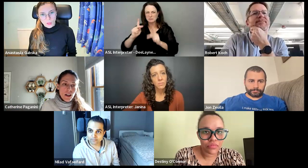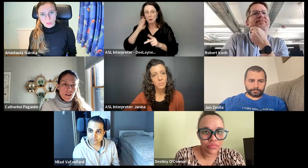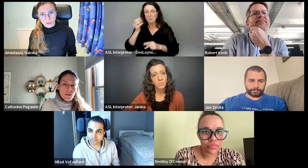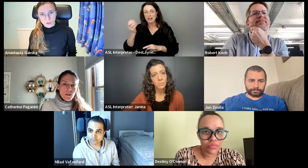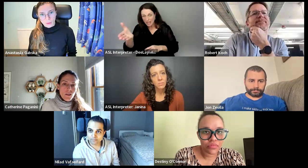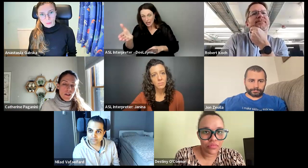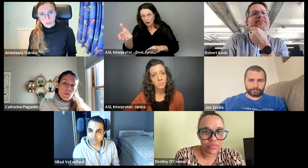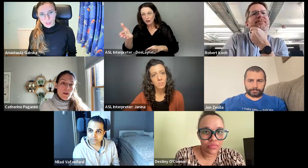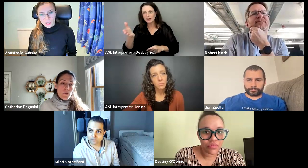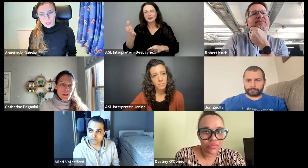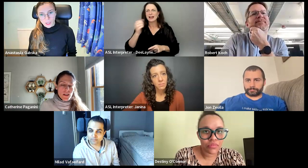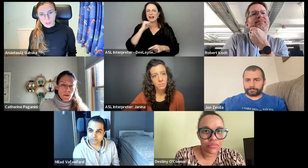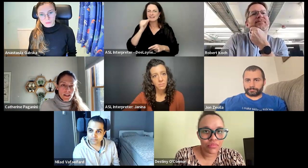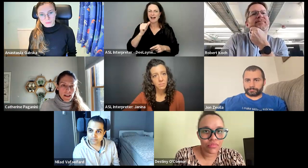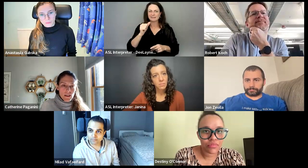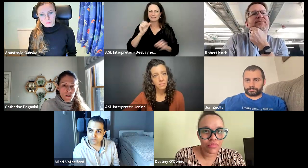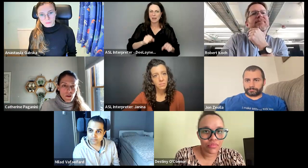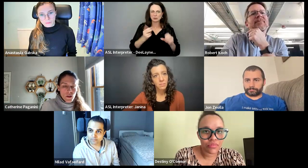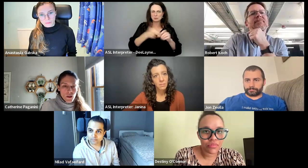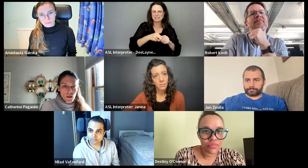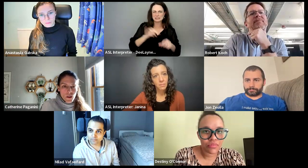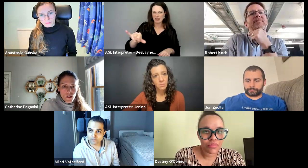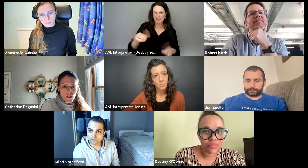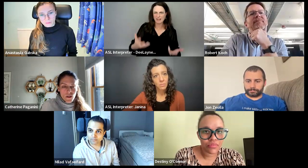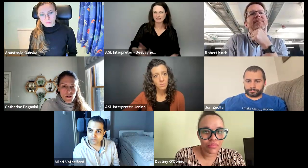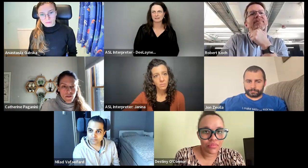and not going to be able to participate in that. So.